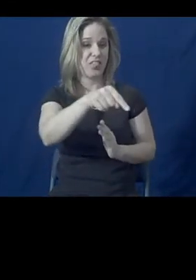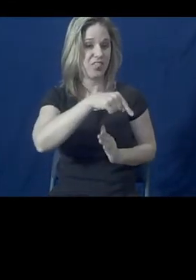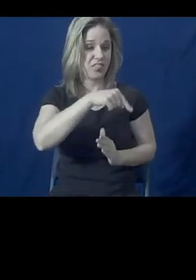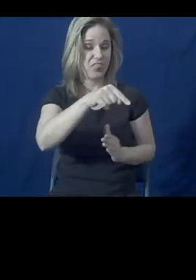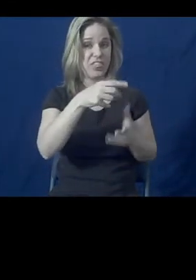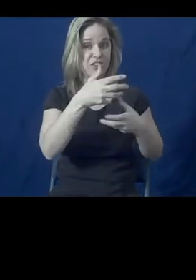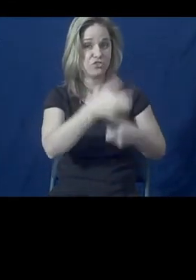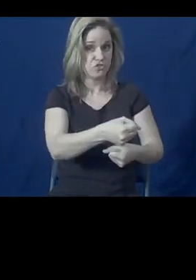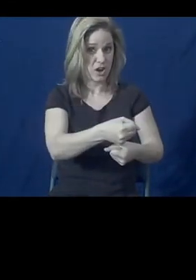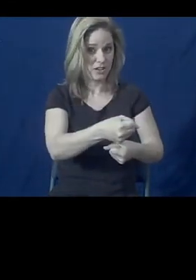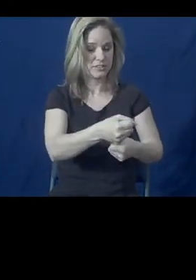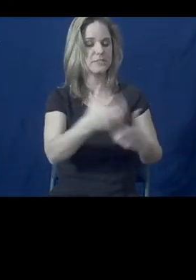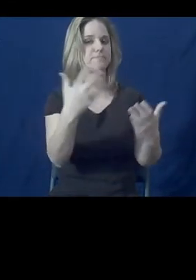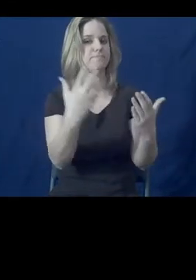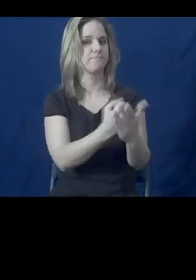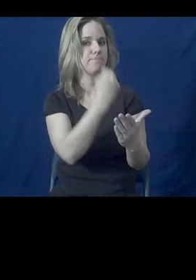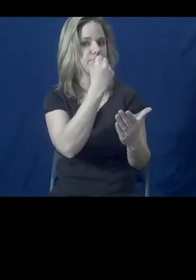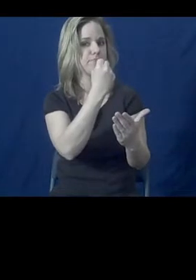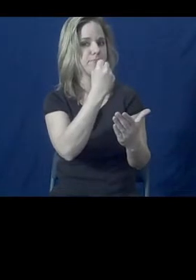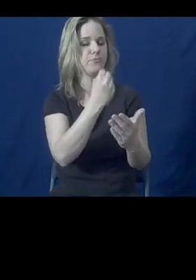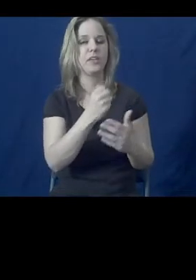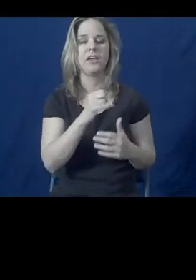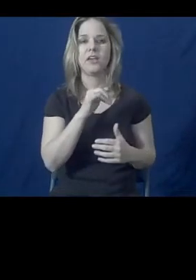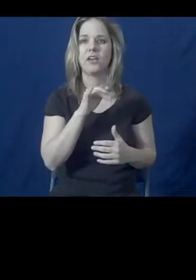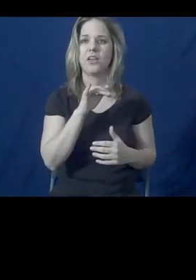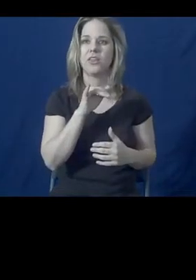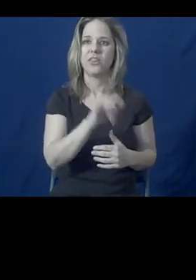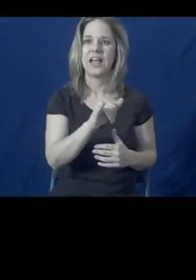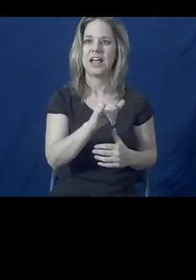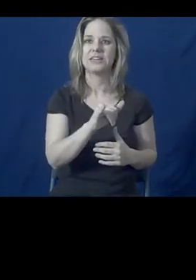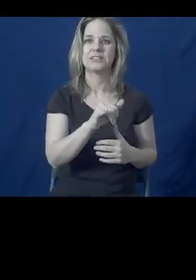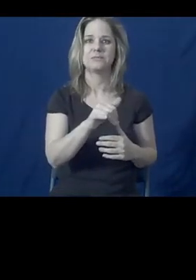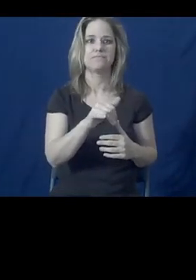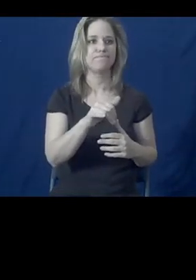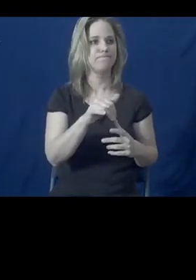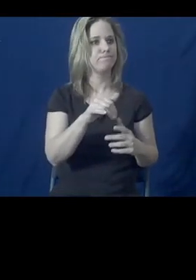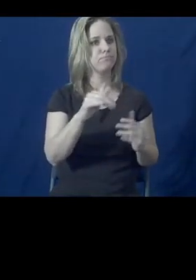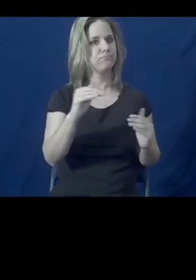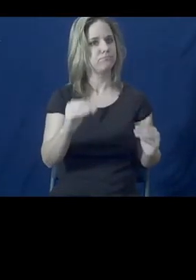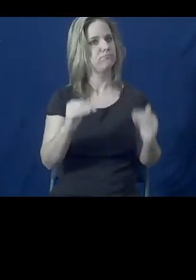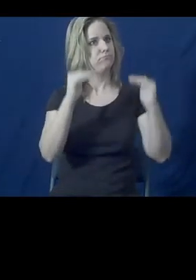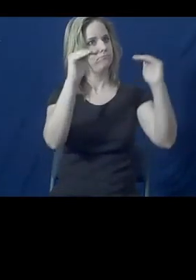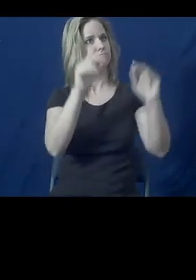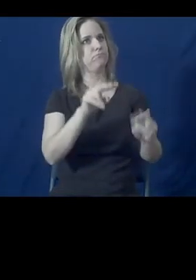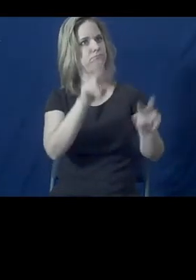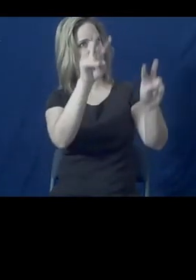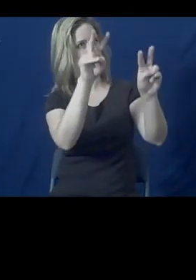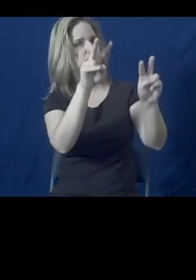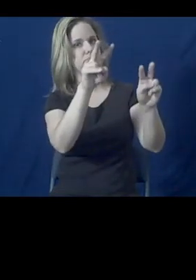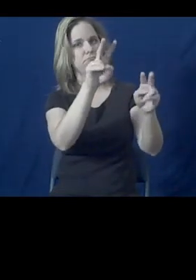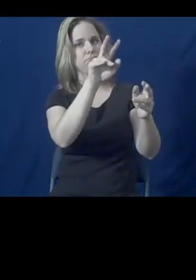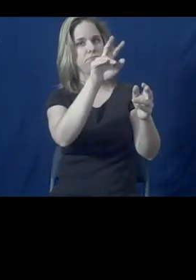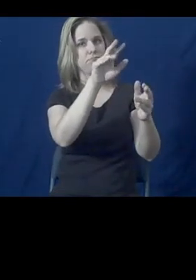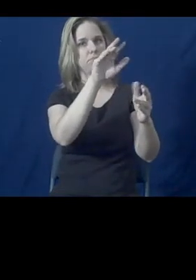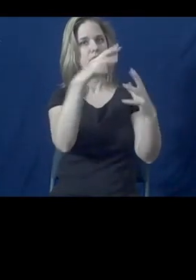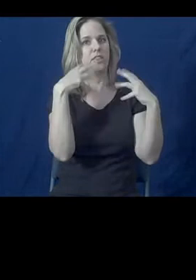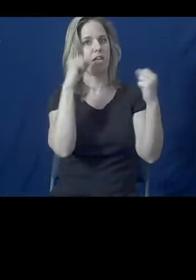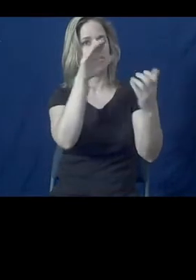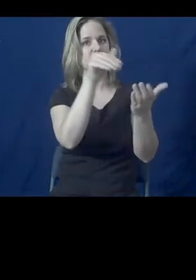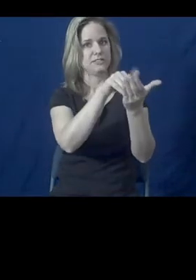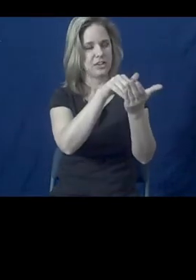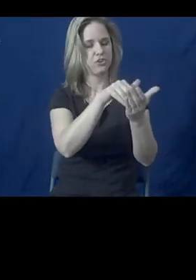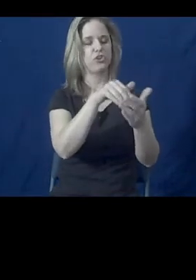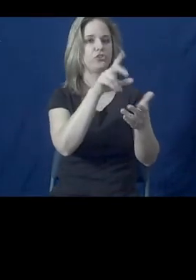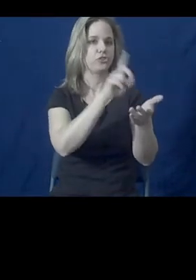relationship, leverage the high place of the community resource that health care providers and health